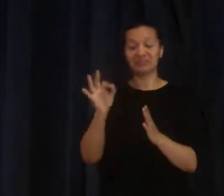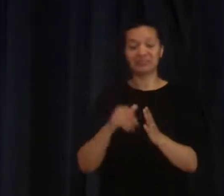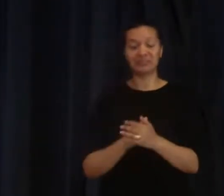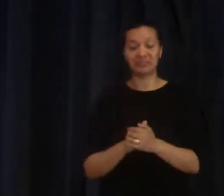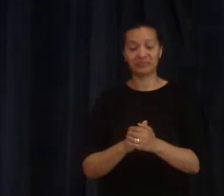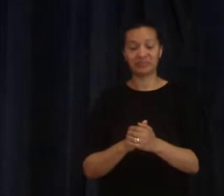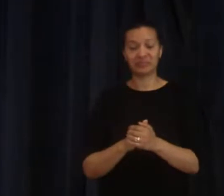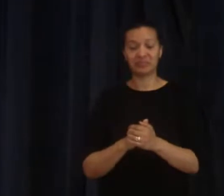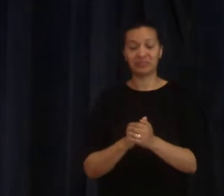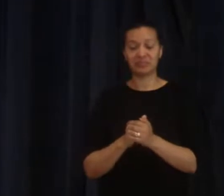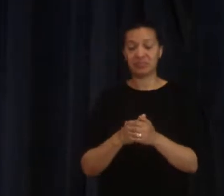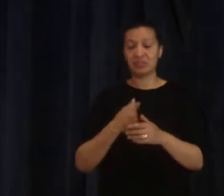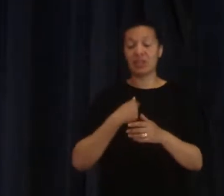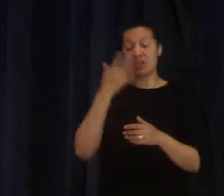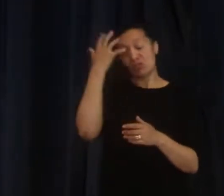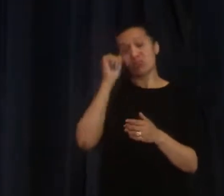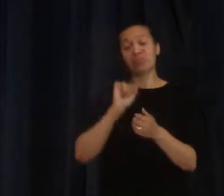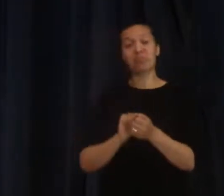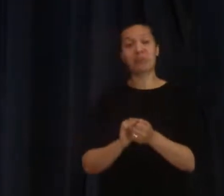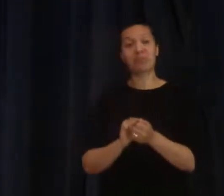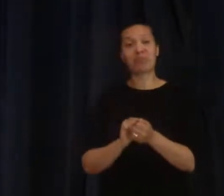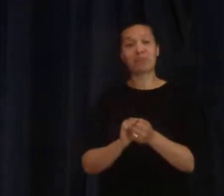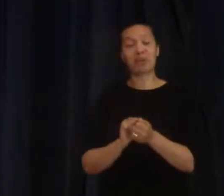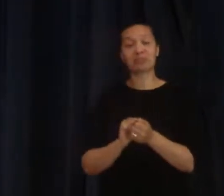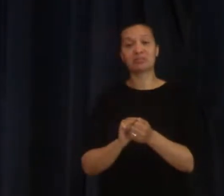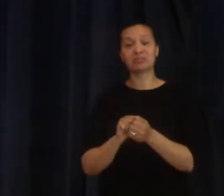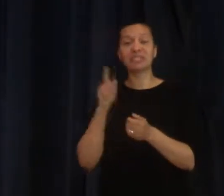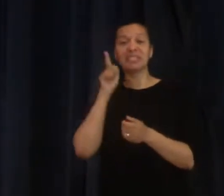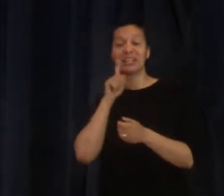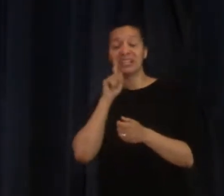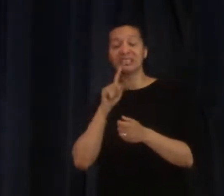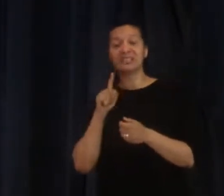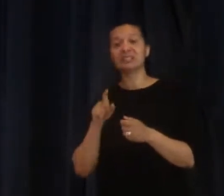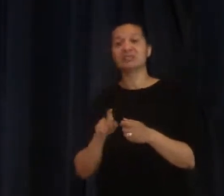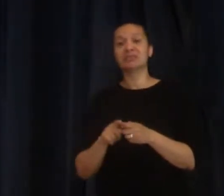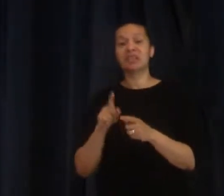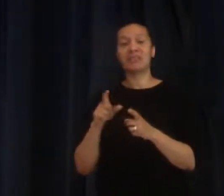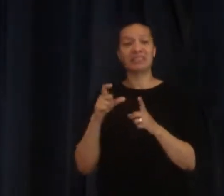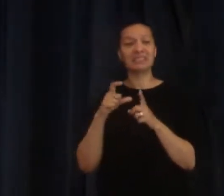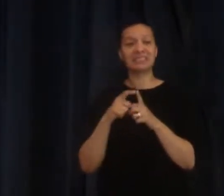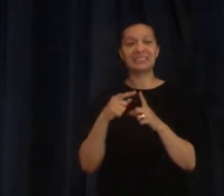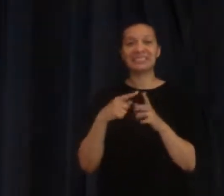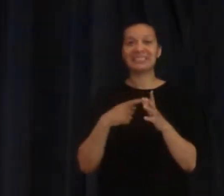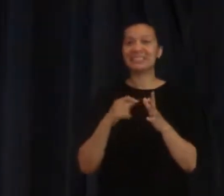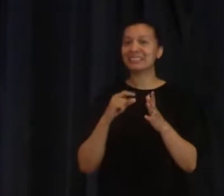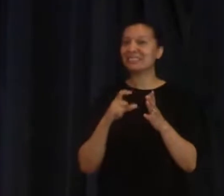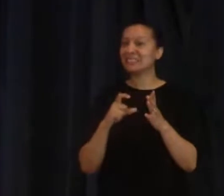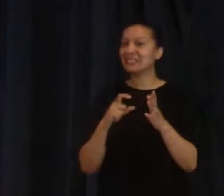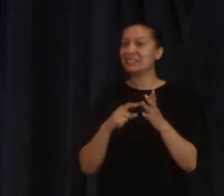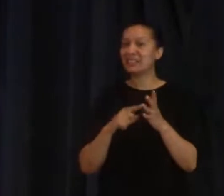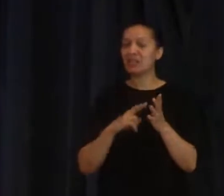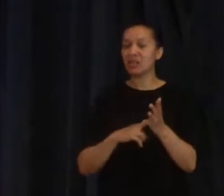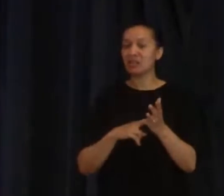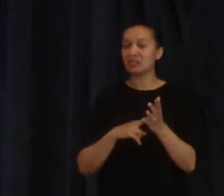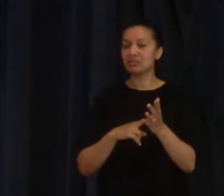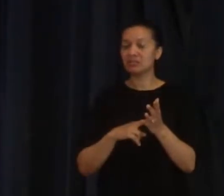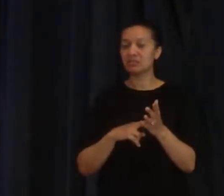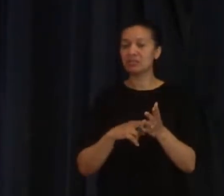and I remember that Jill and a deacon called Malcolm prayed over me